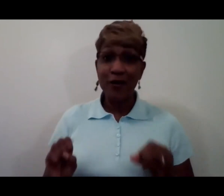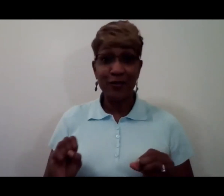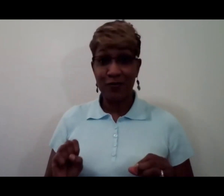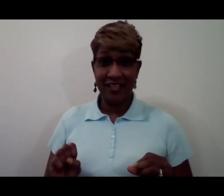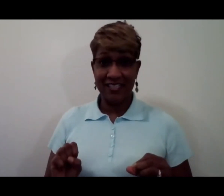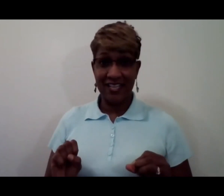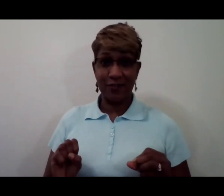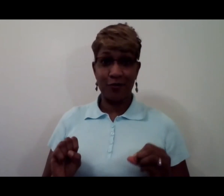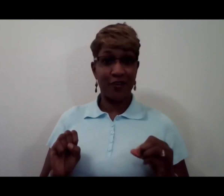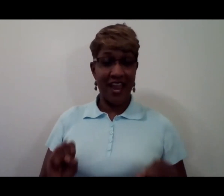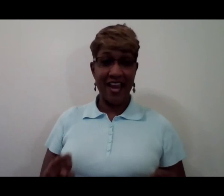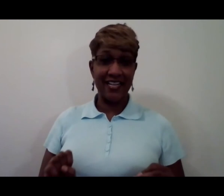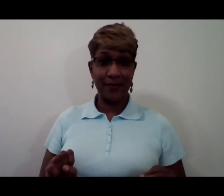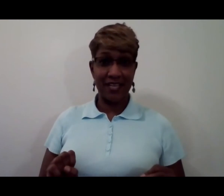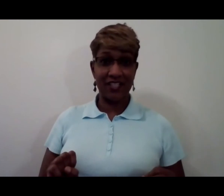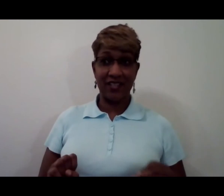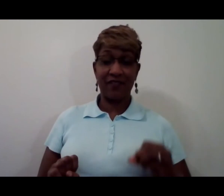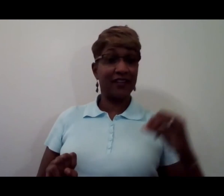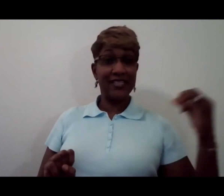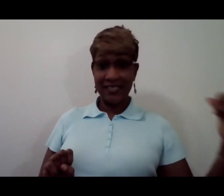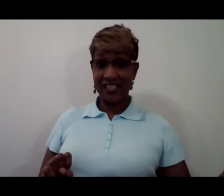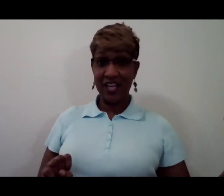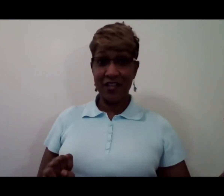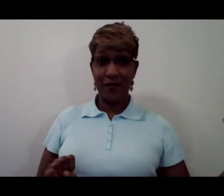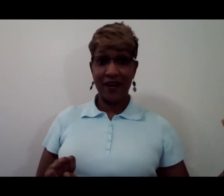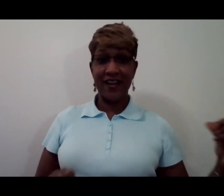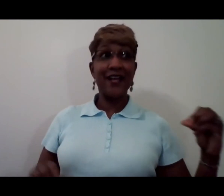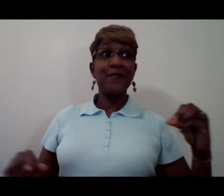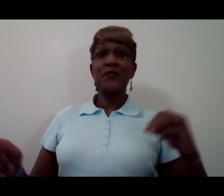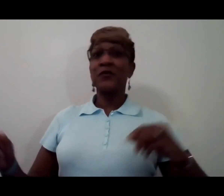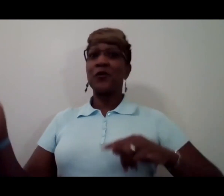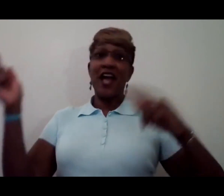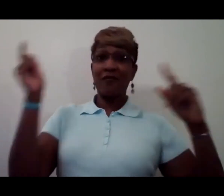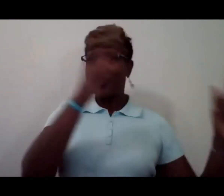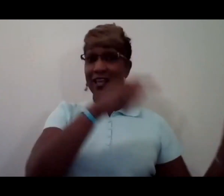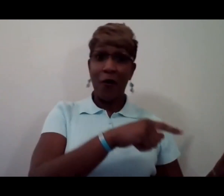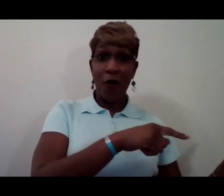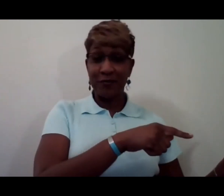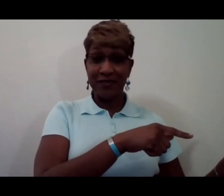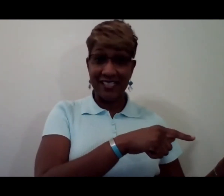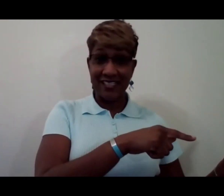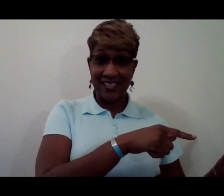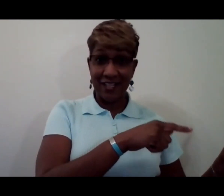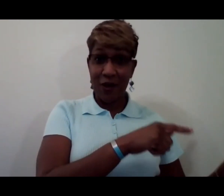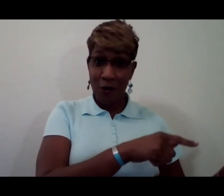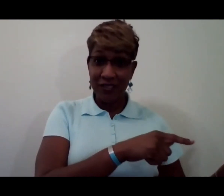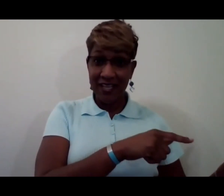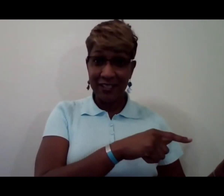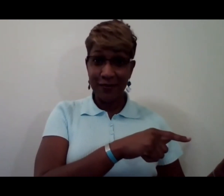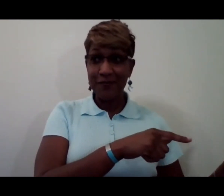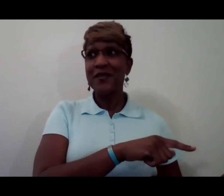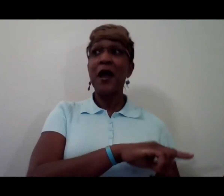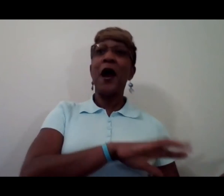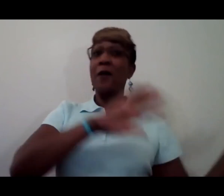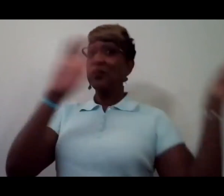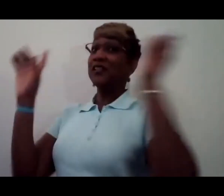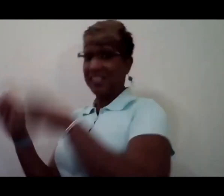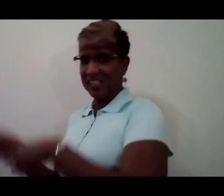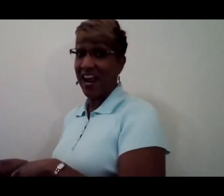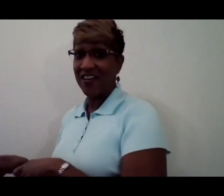also running a test group for the 80-day obsession that releases in January so everything autumn teaches us in the coach test group I'm going to share